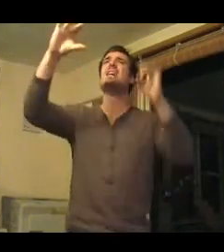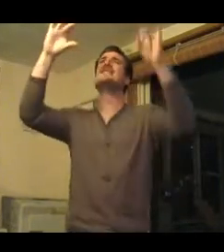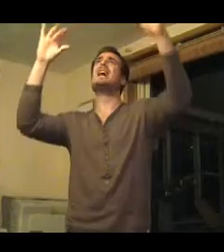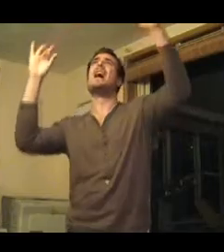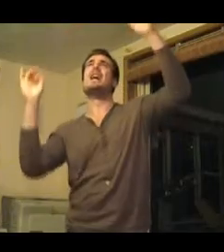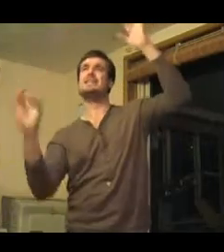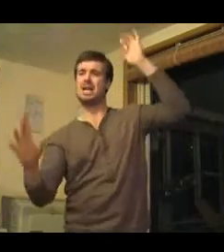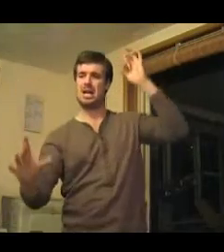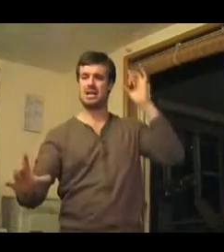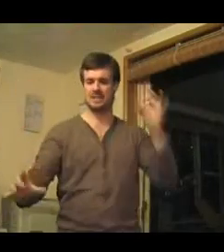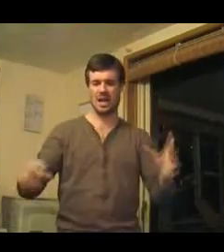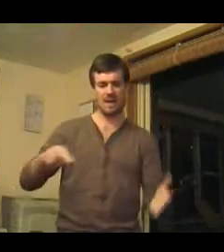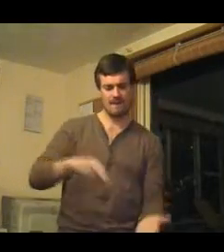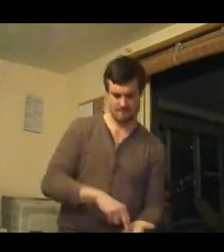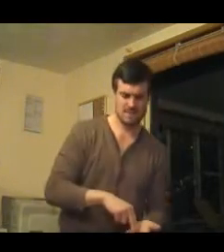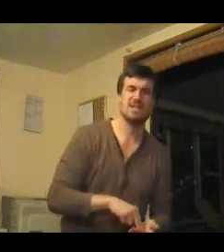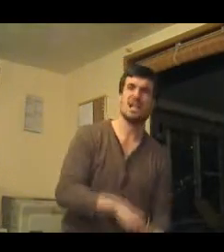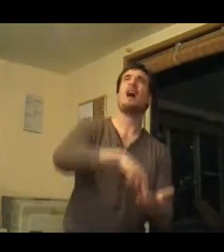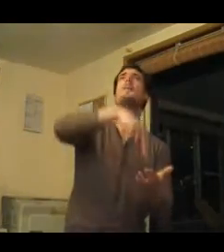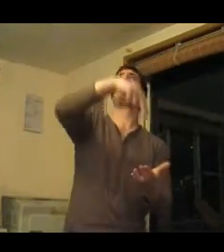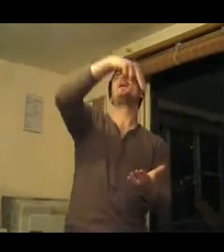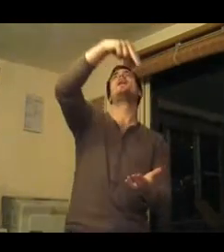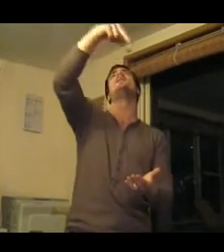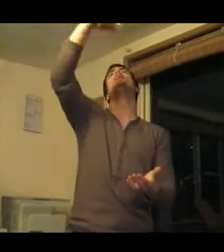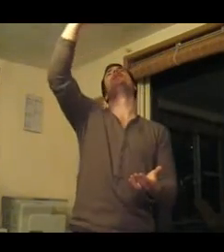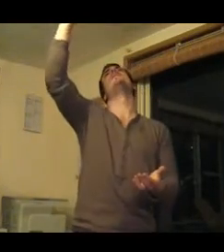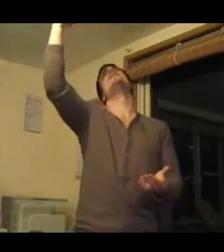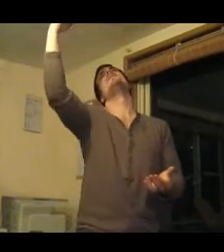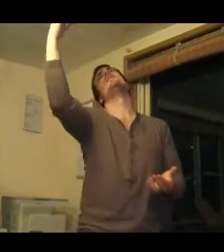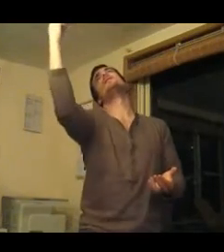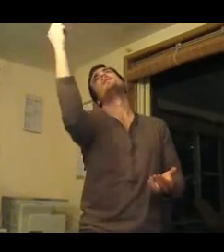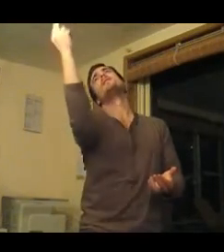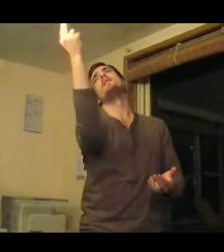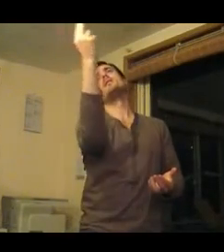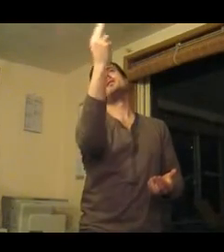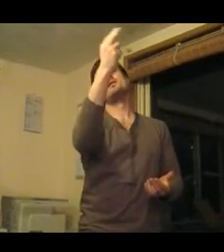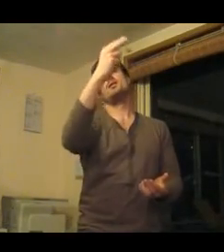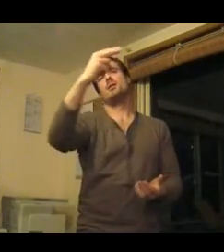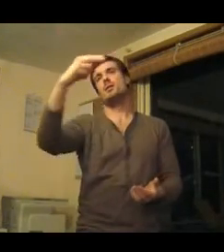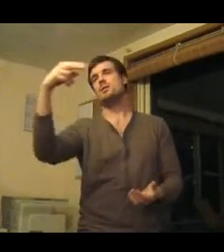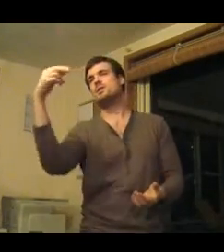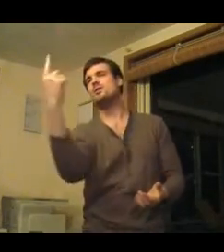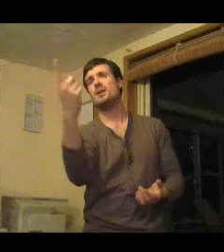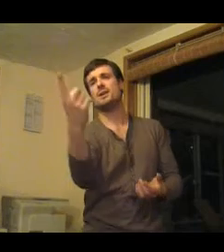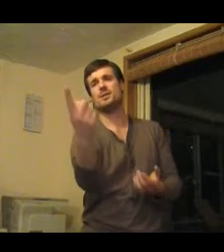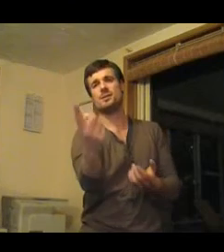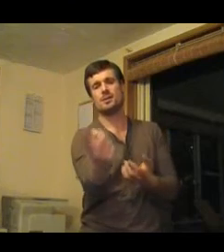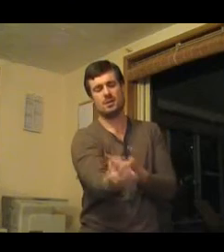I Wanna Fall From The Stars Straight Into